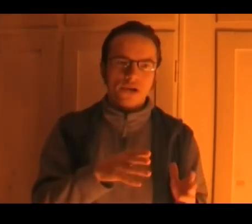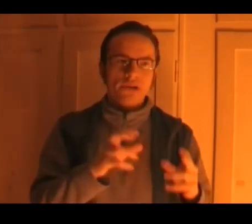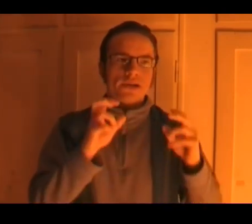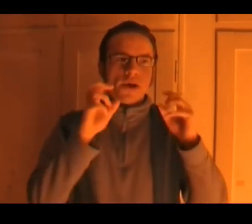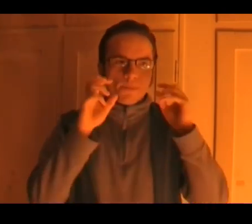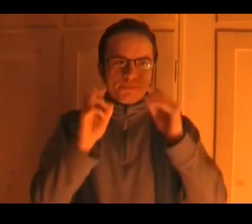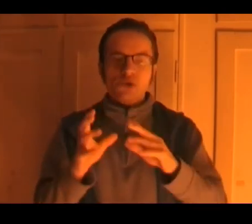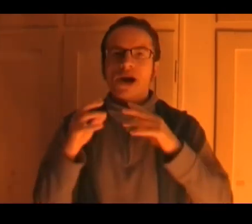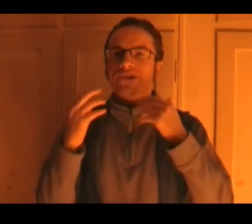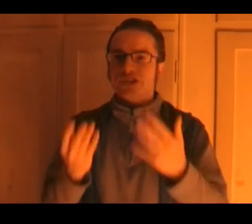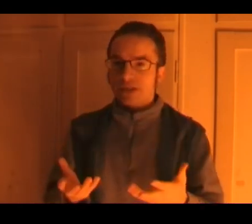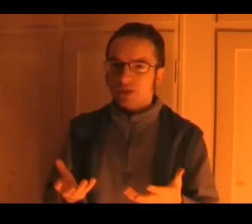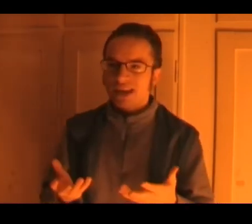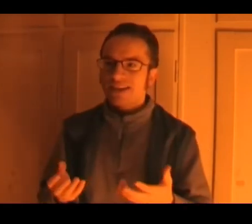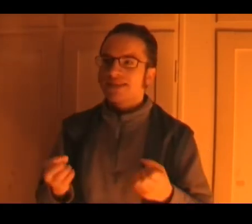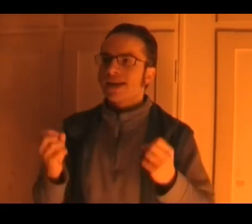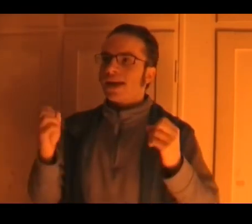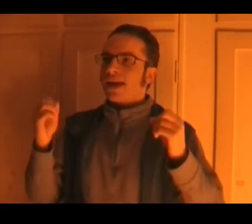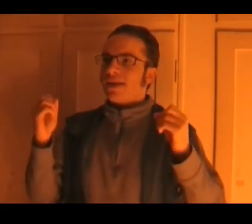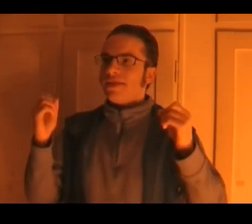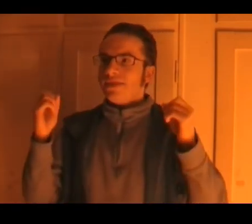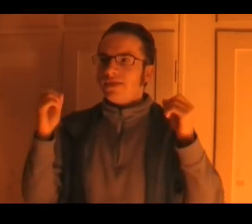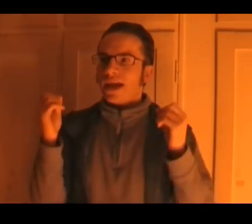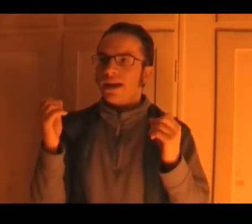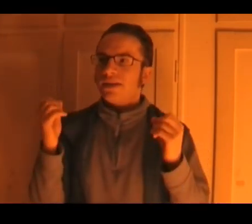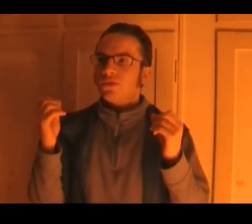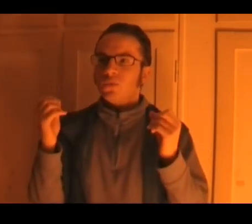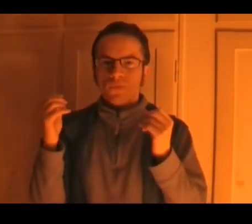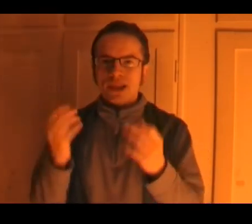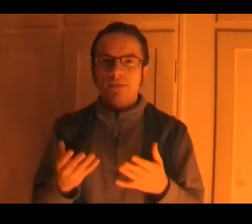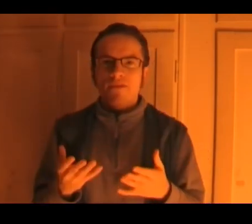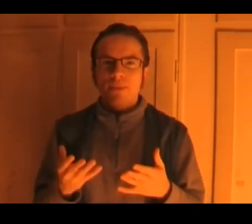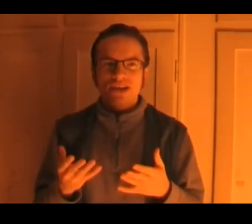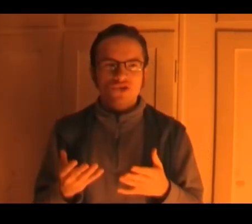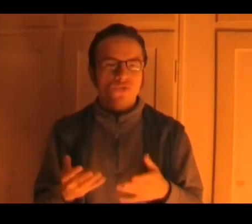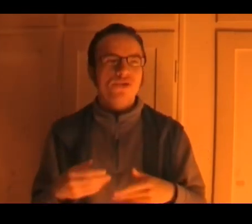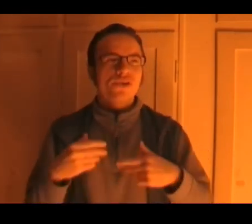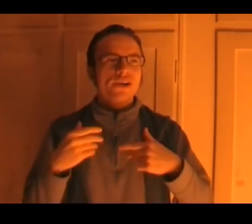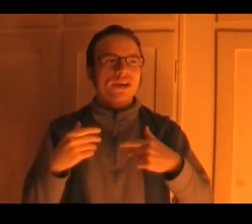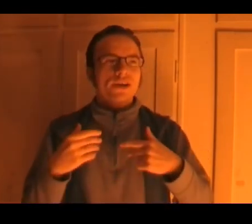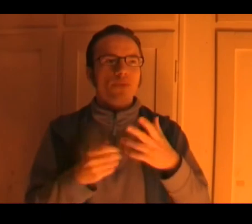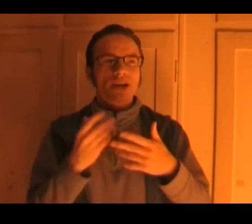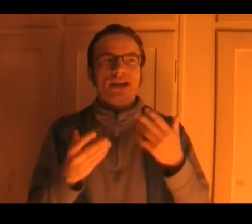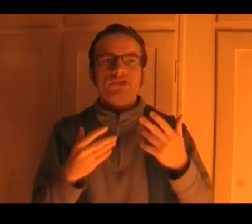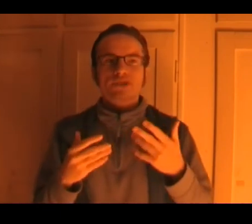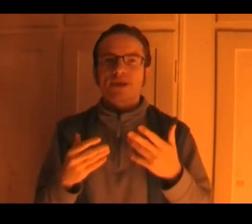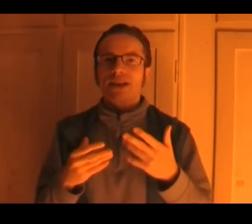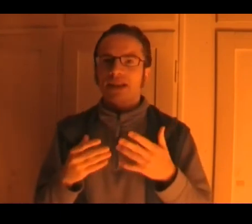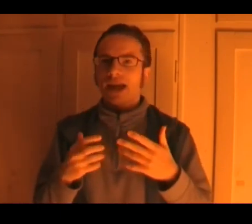beware she is possessed then wouldn't they have made it shorter wouldn't it have just been like